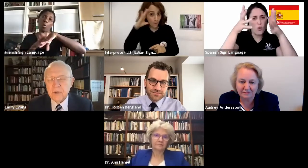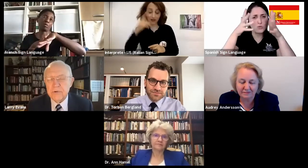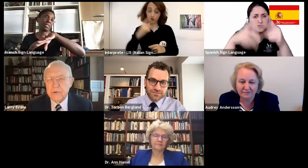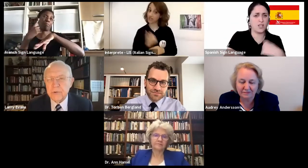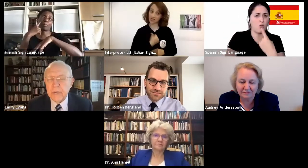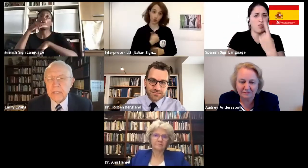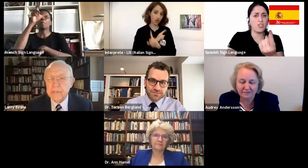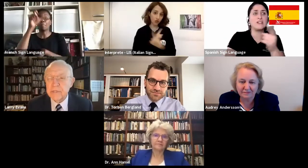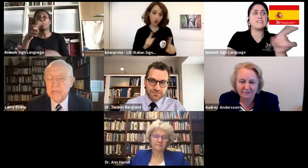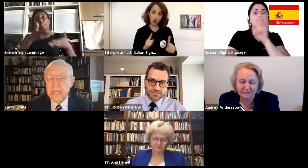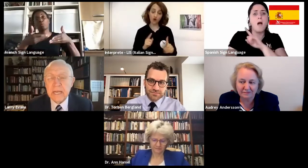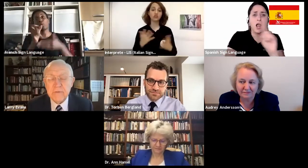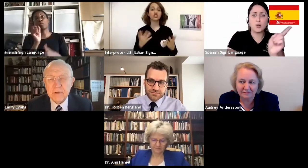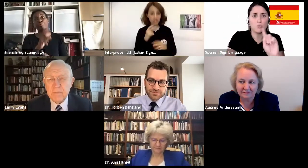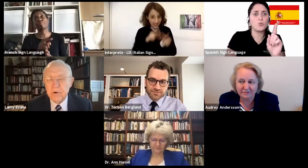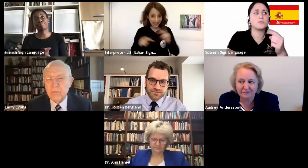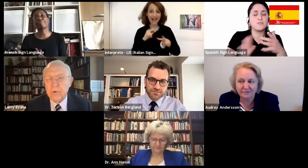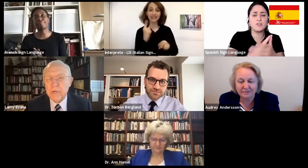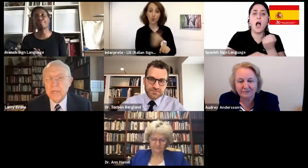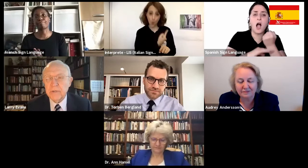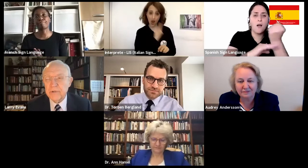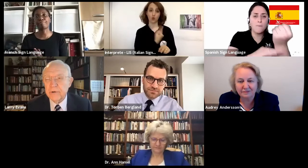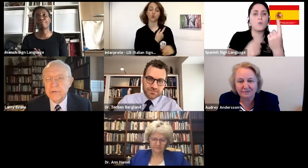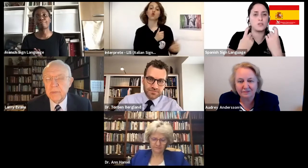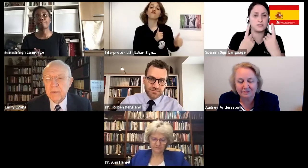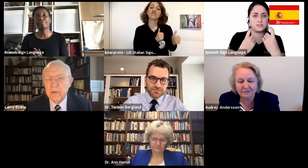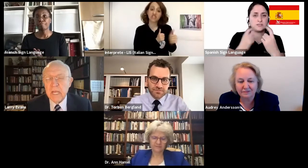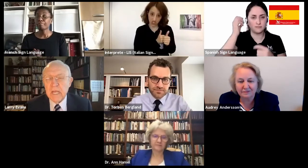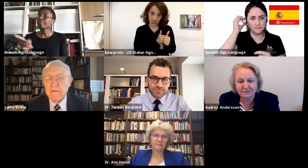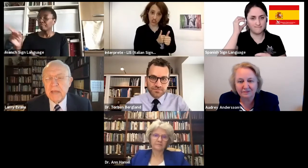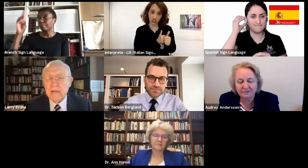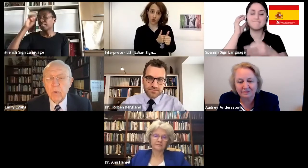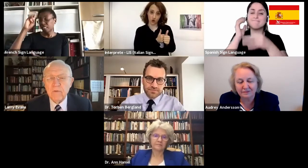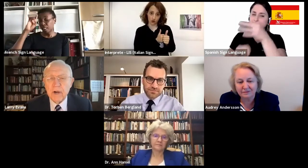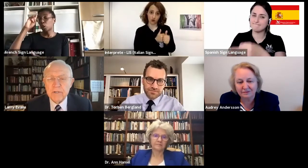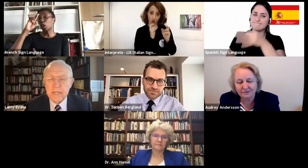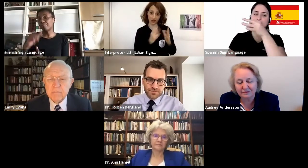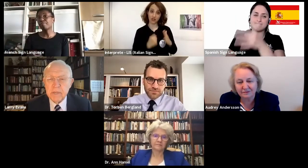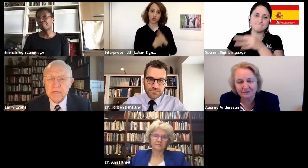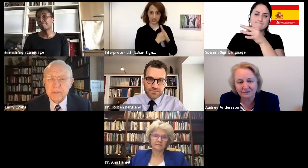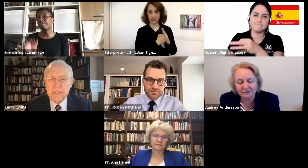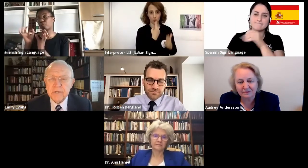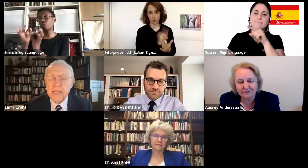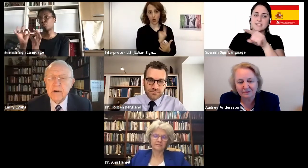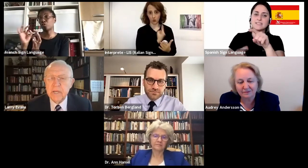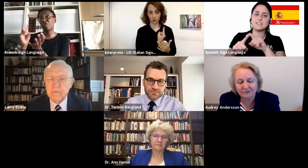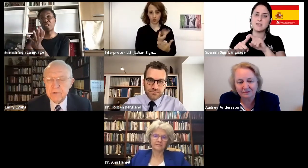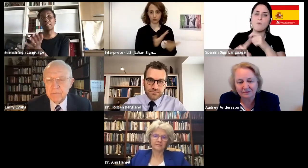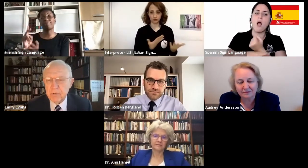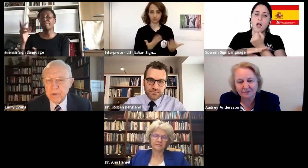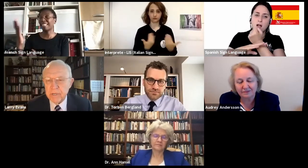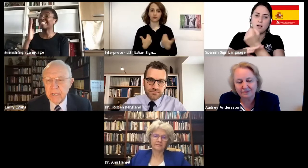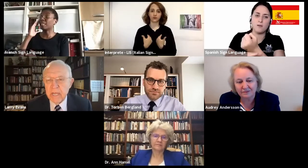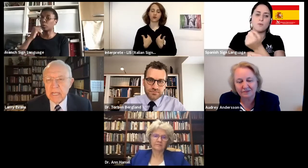So true. And this is the kind of support we're wanting the church to be. In fact, one of our seven ministries is caregiver